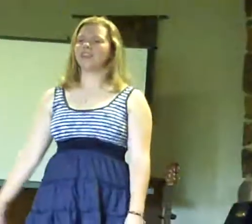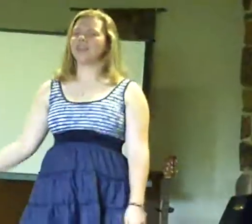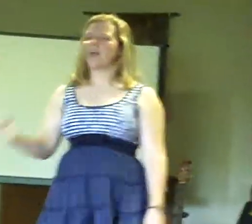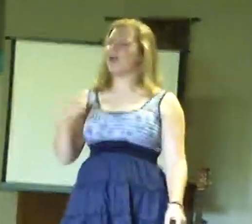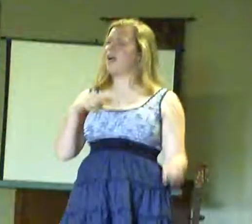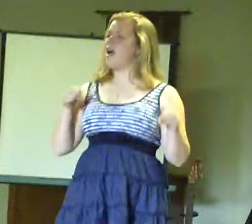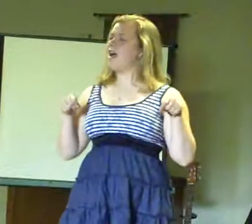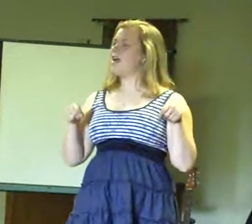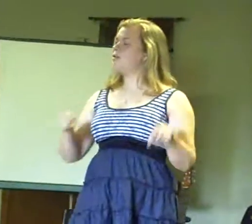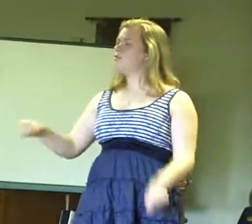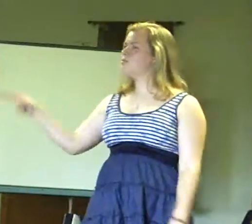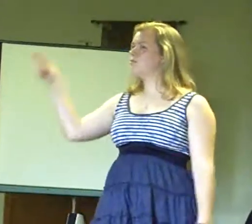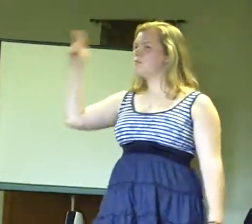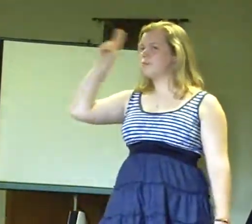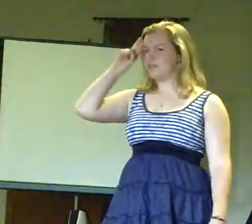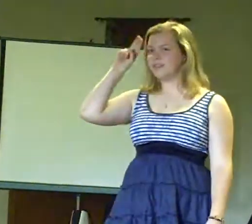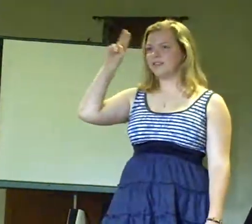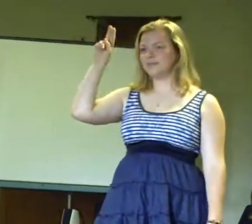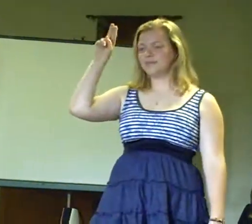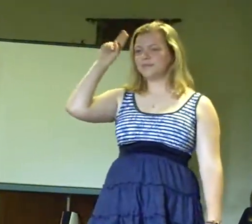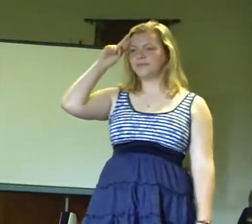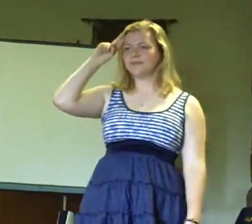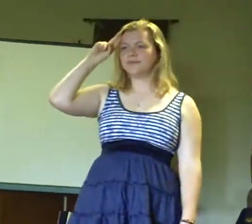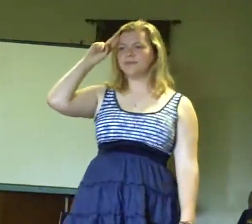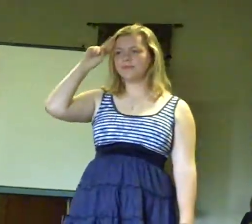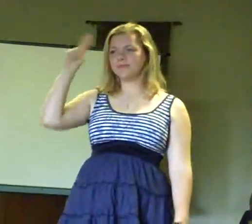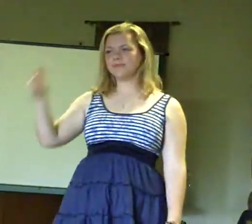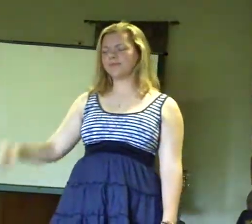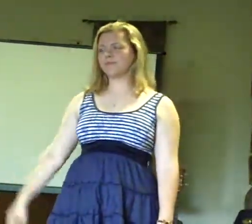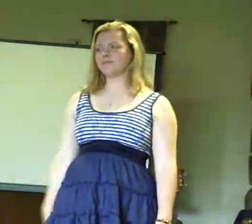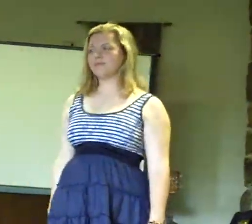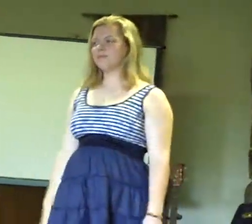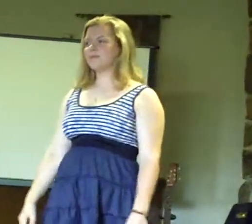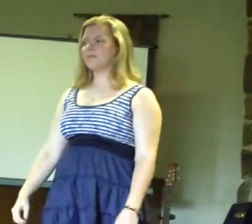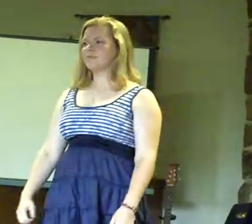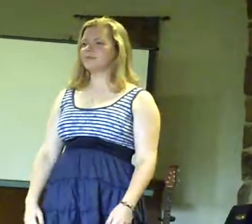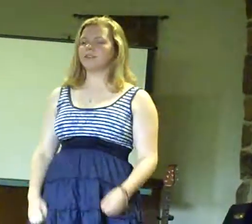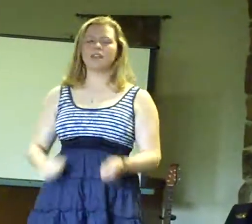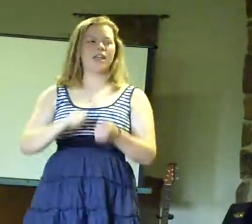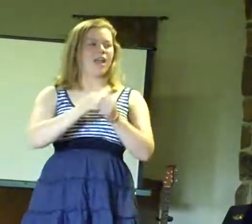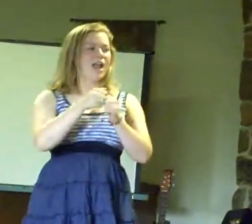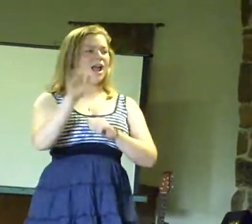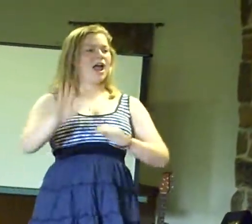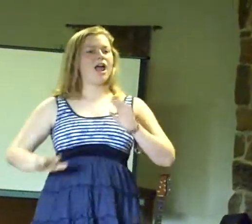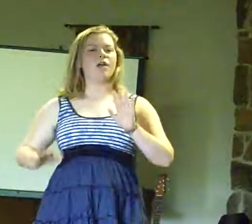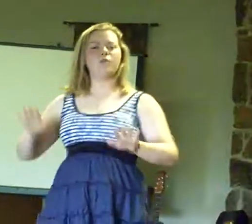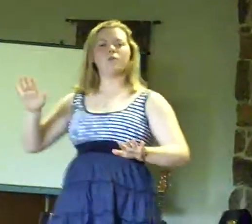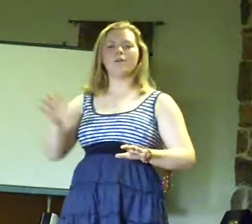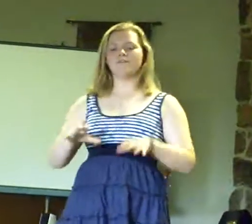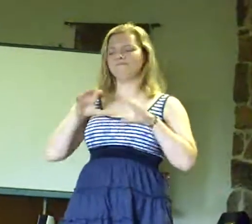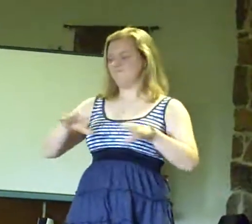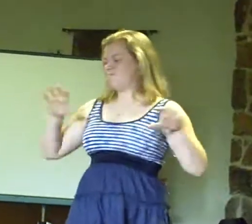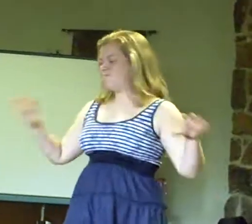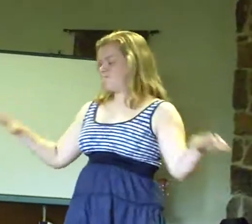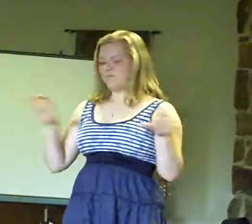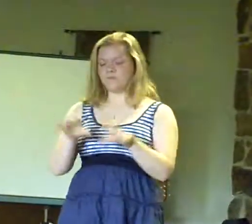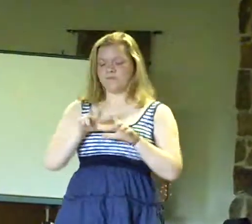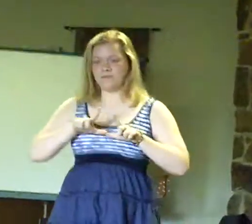I am trying to understand, how to walk this lily